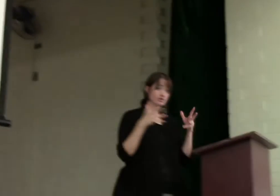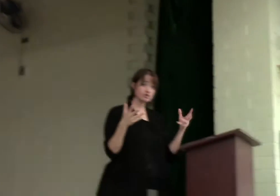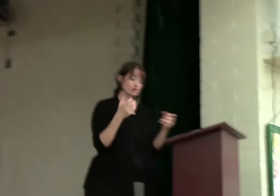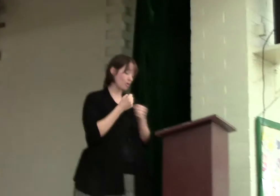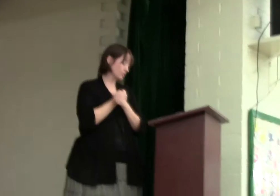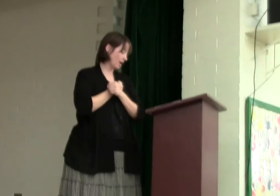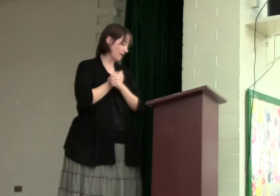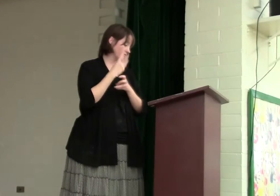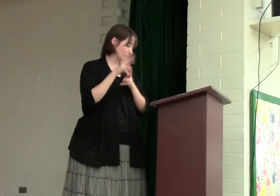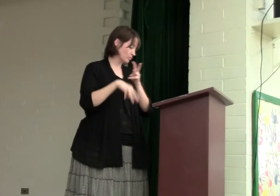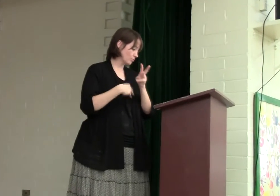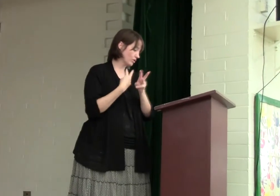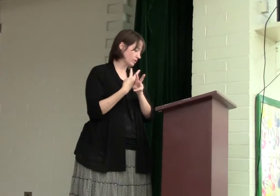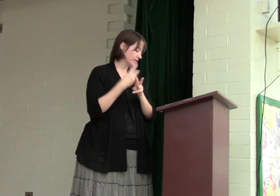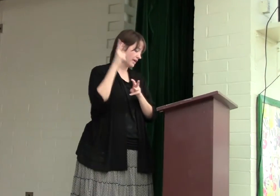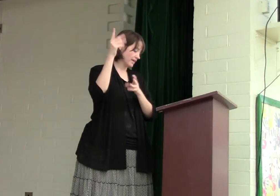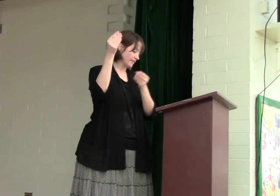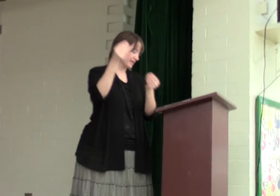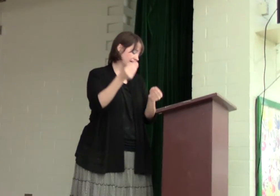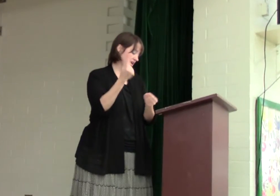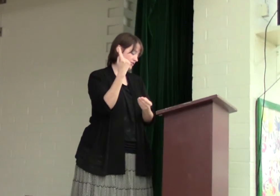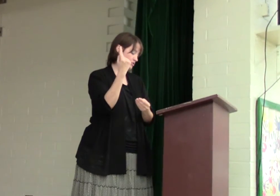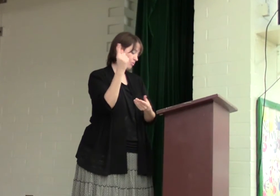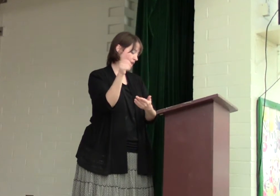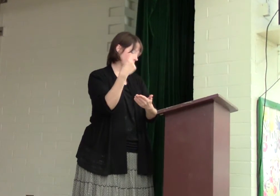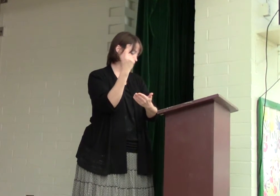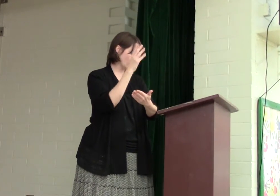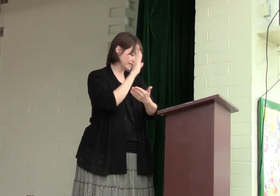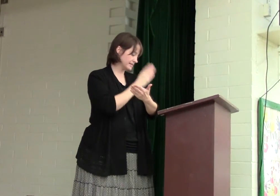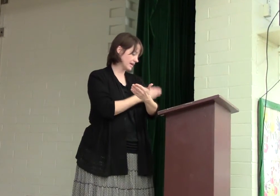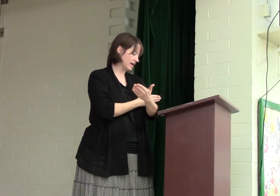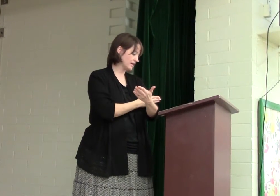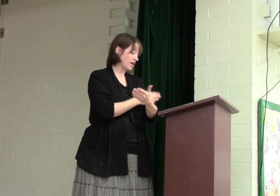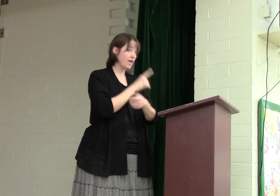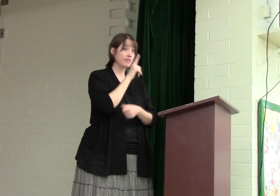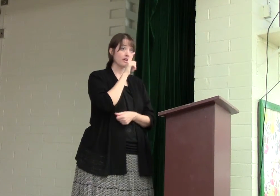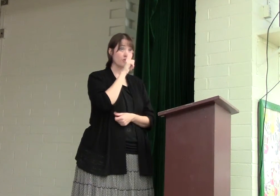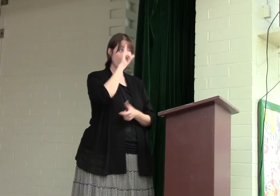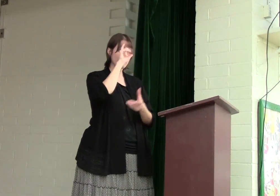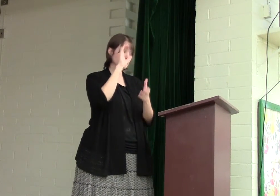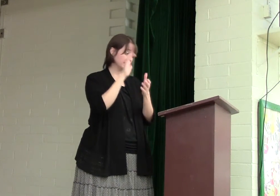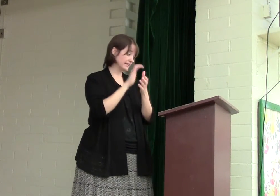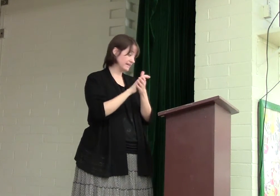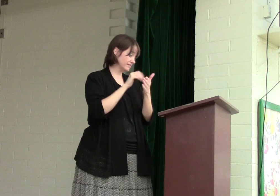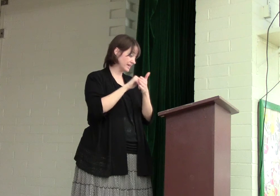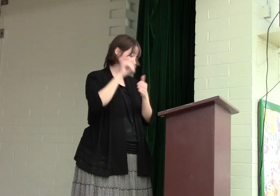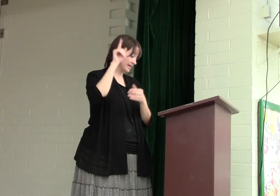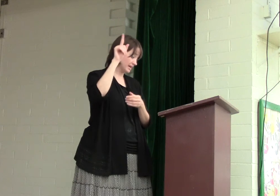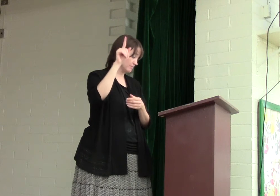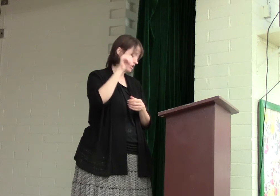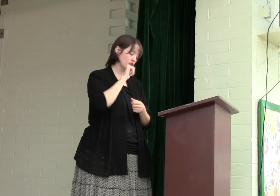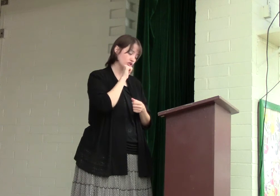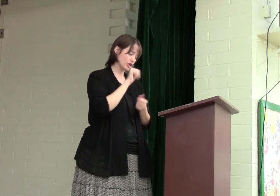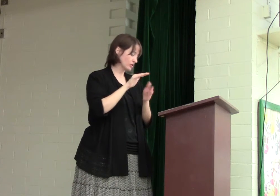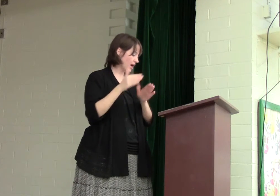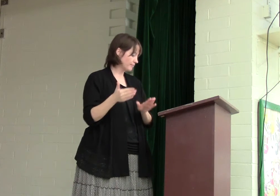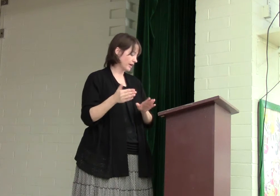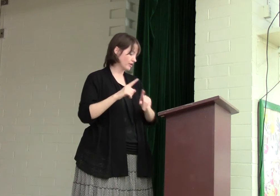so loved the world that He gave His one and only Son, that whoever believes in Him shall not perish,